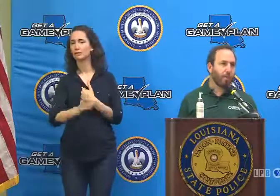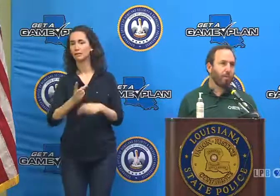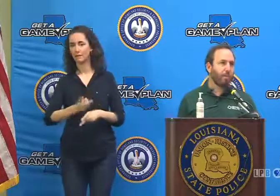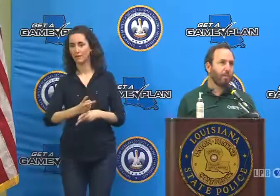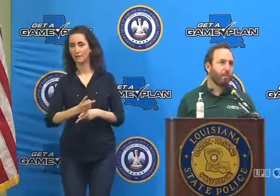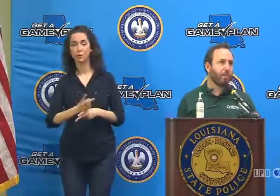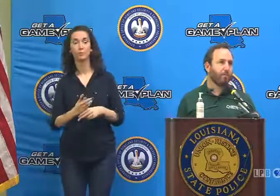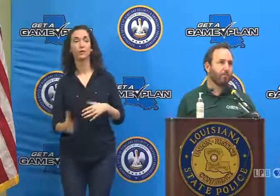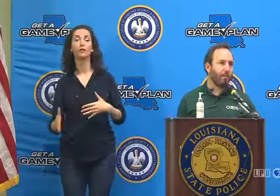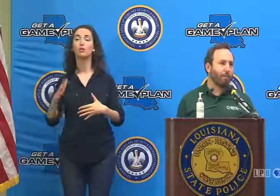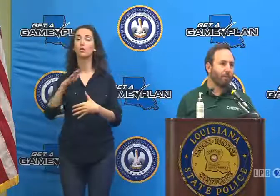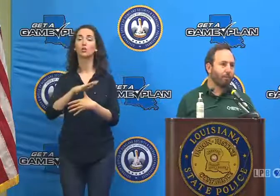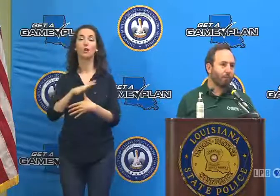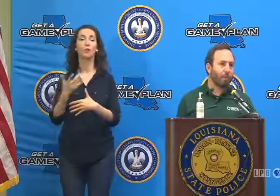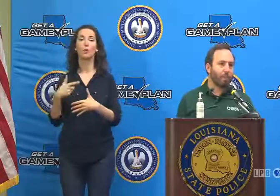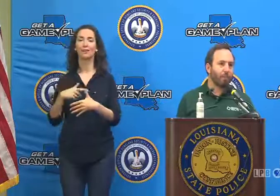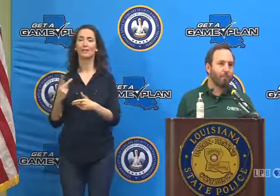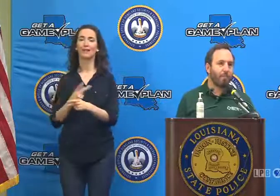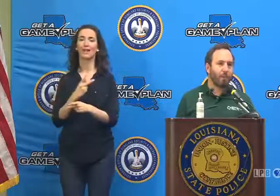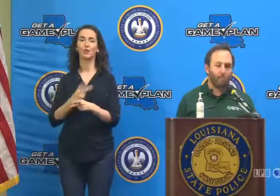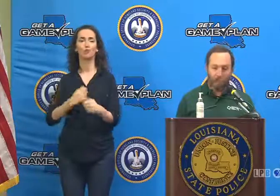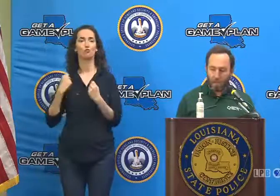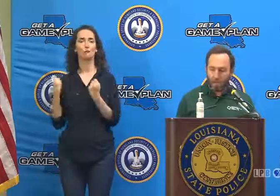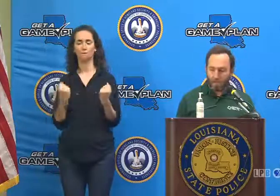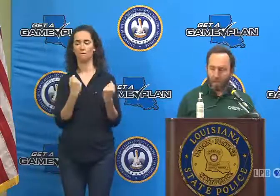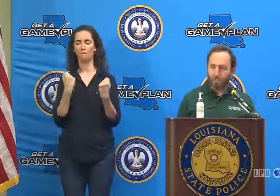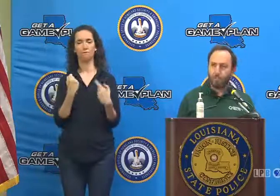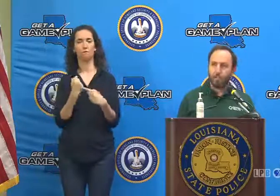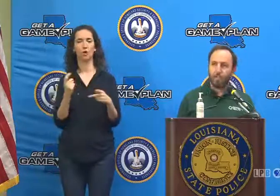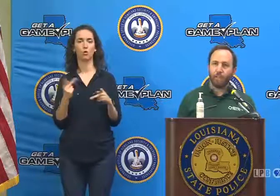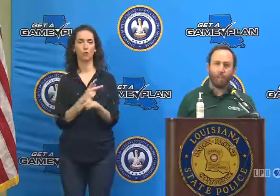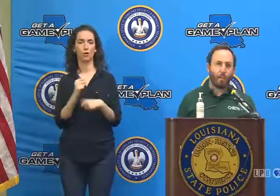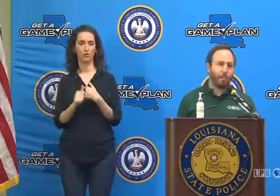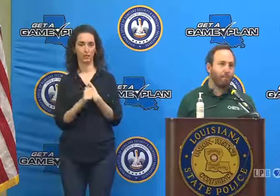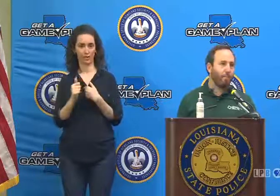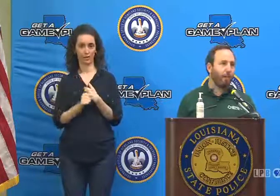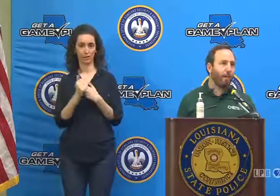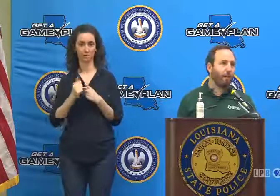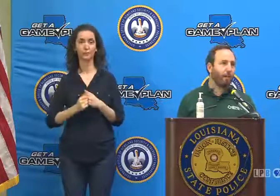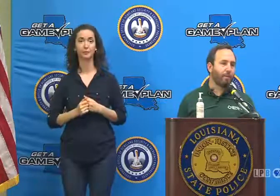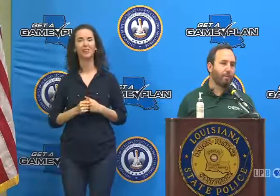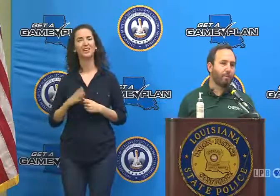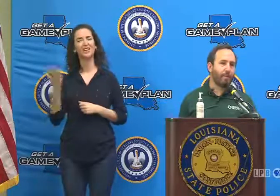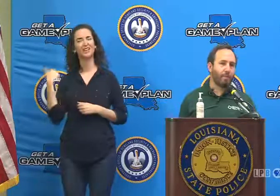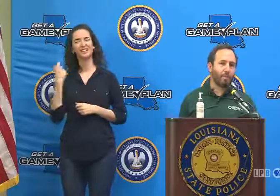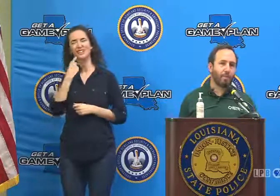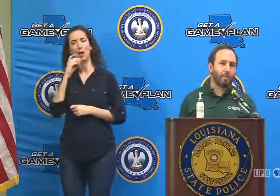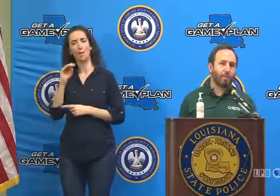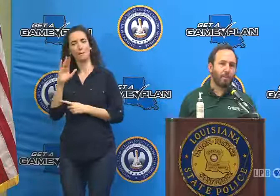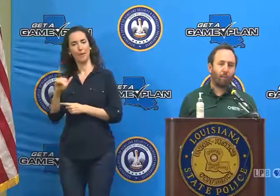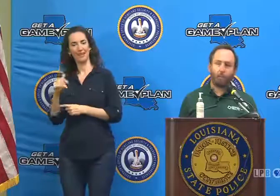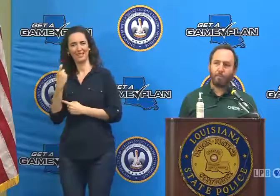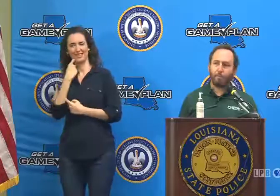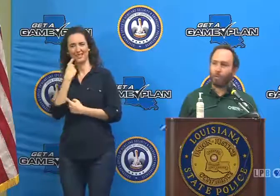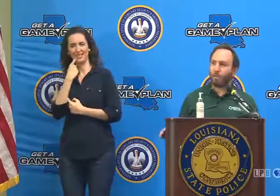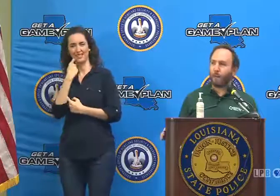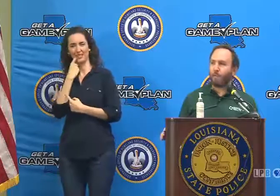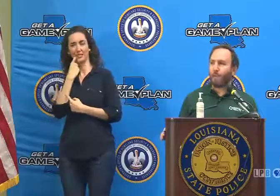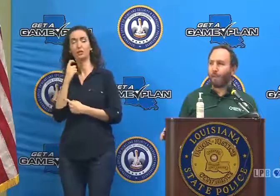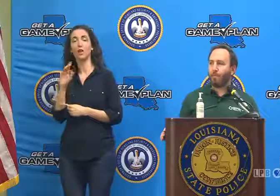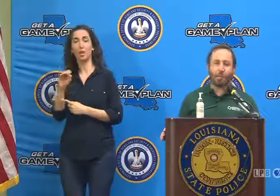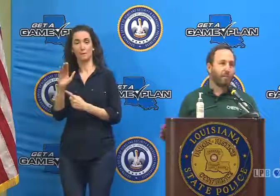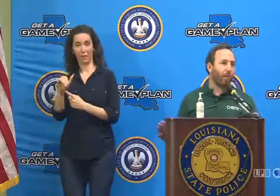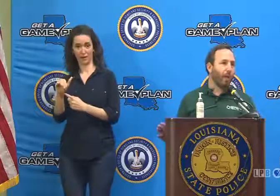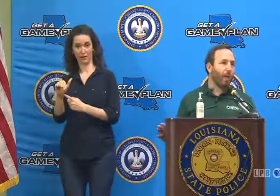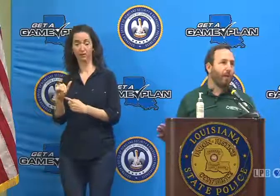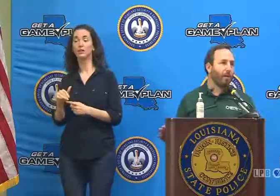foremost of those is driving on the roadways. I'll tell you during the floods in May of this past year, four out of